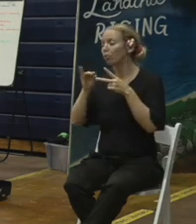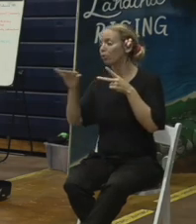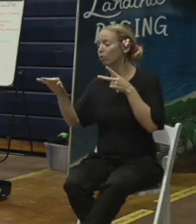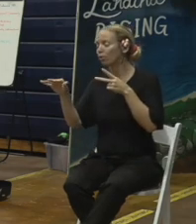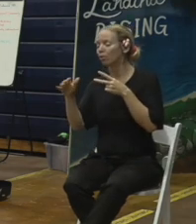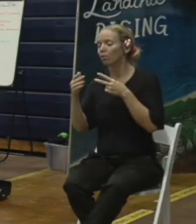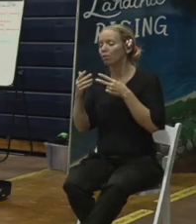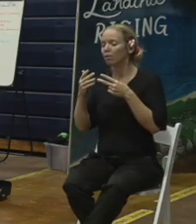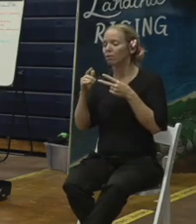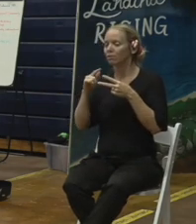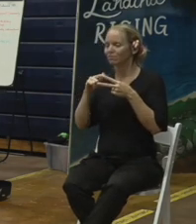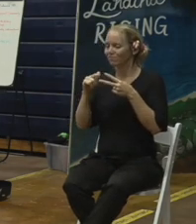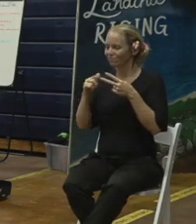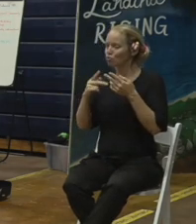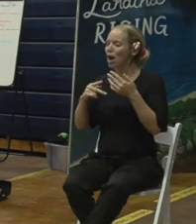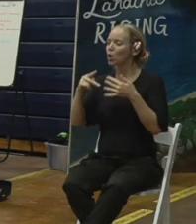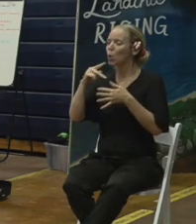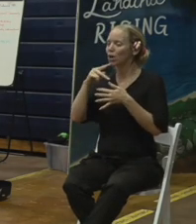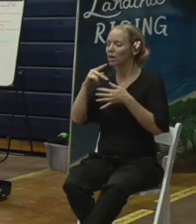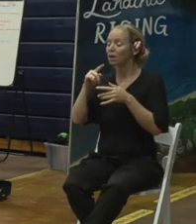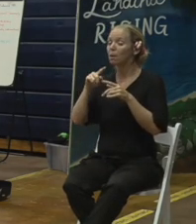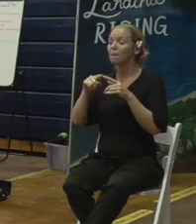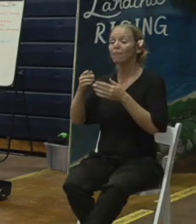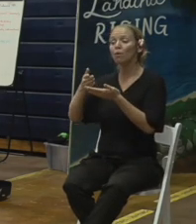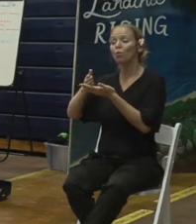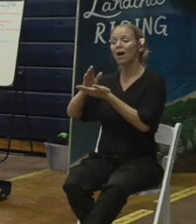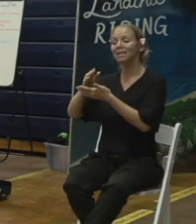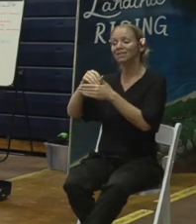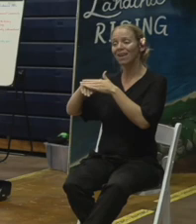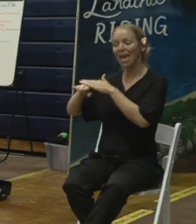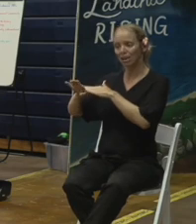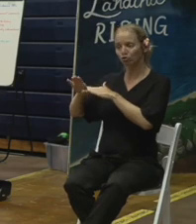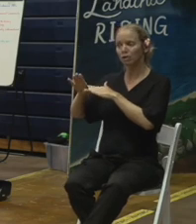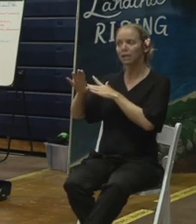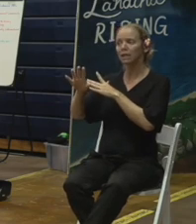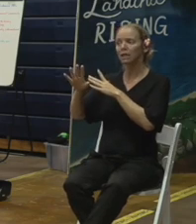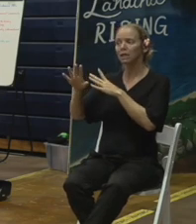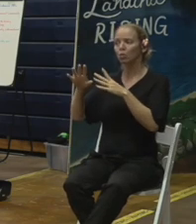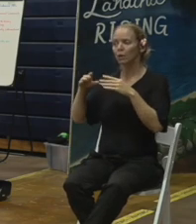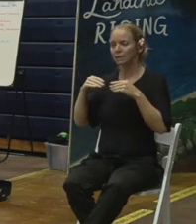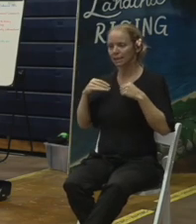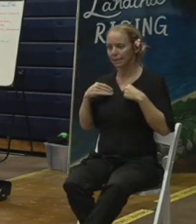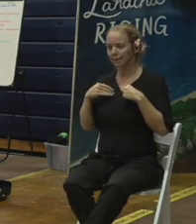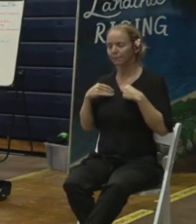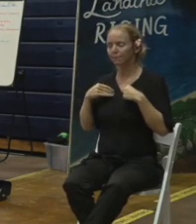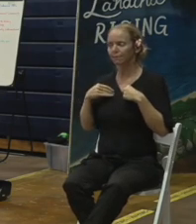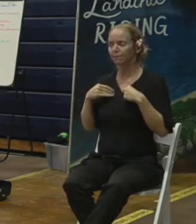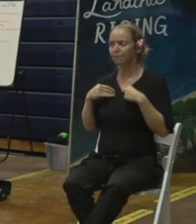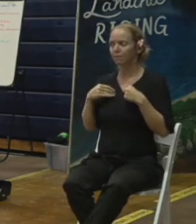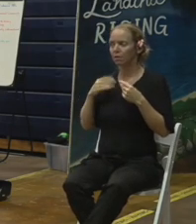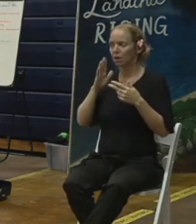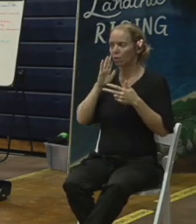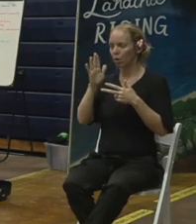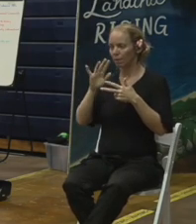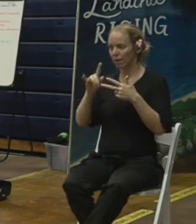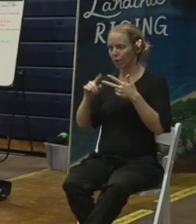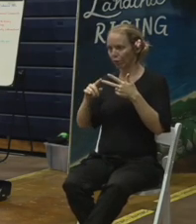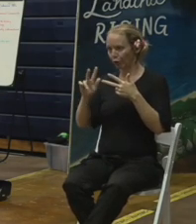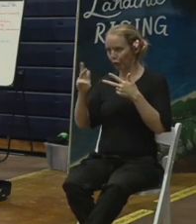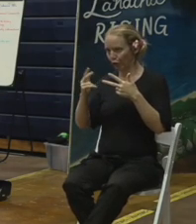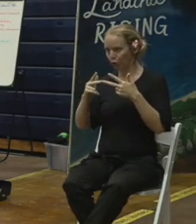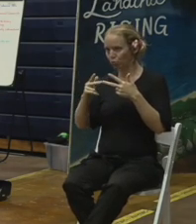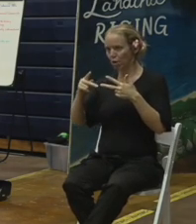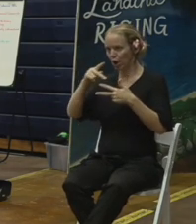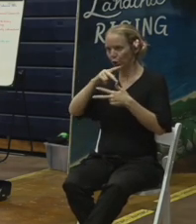as the rights of entry are received there will be you know the third priority and even within those two priorities